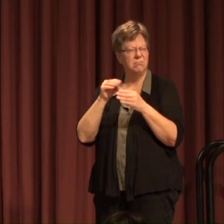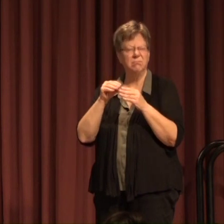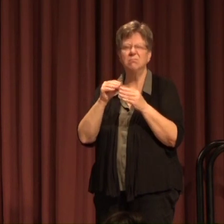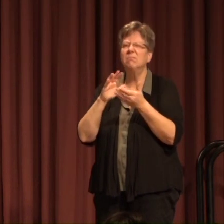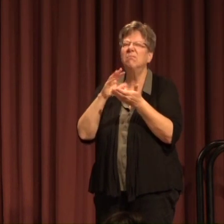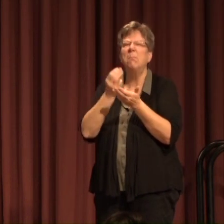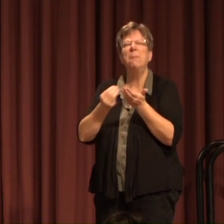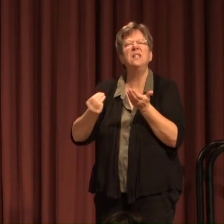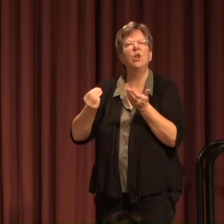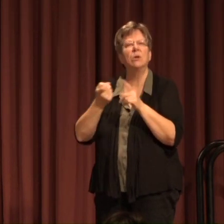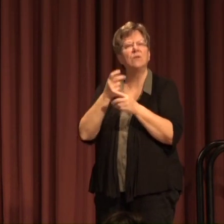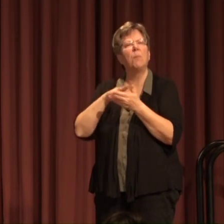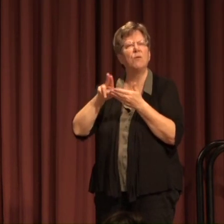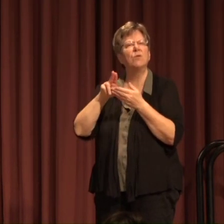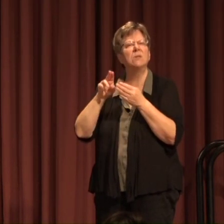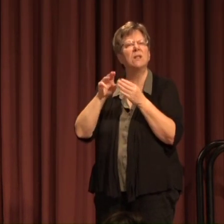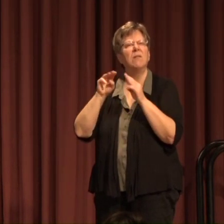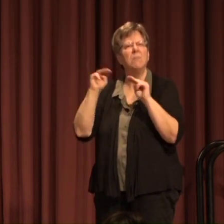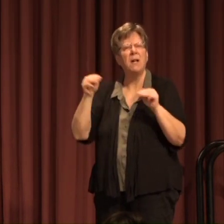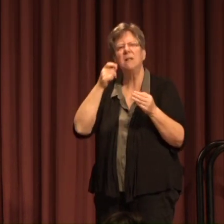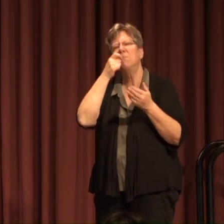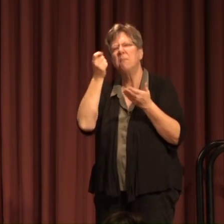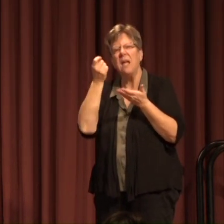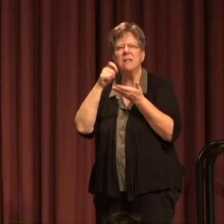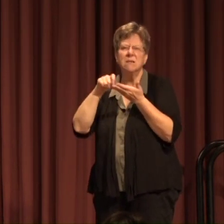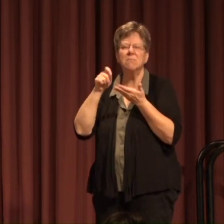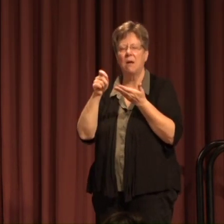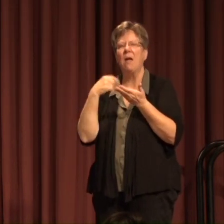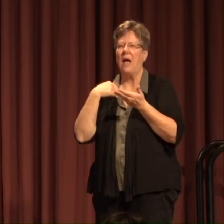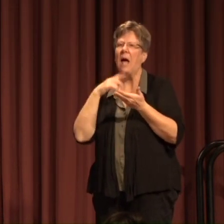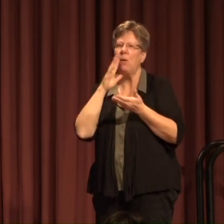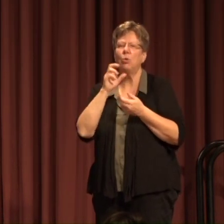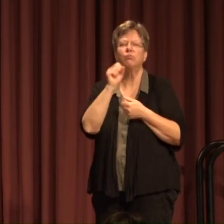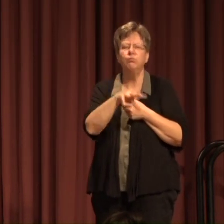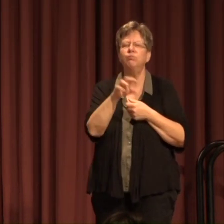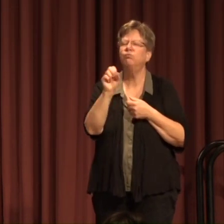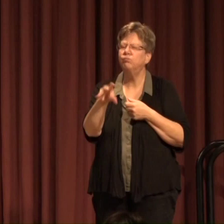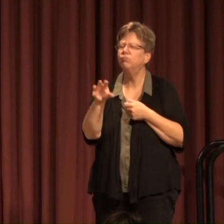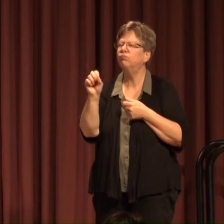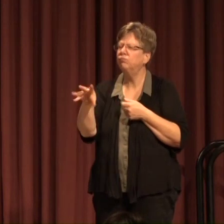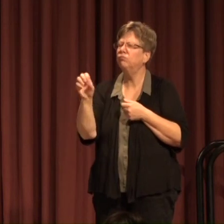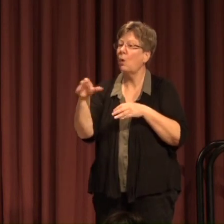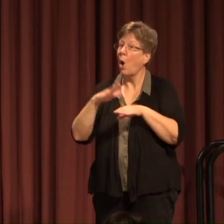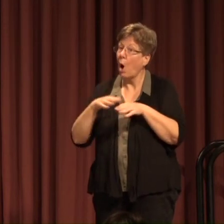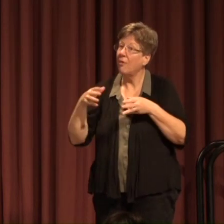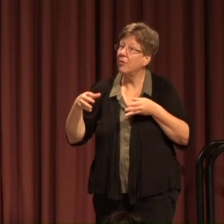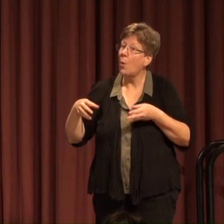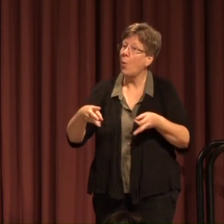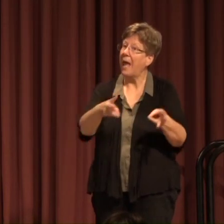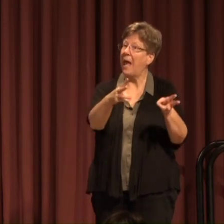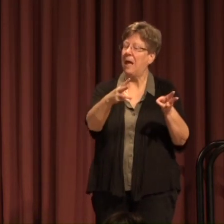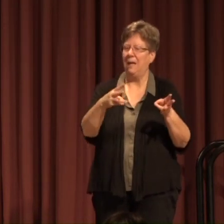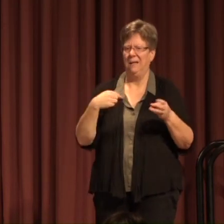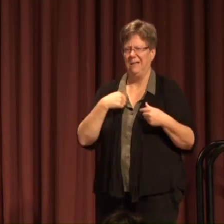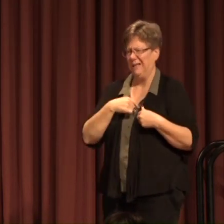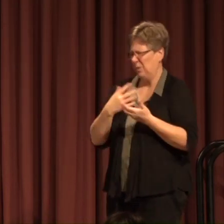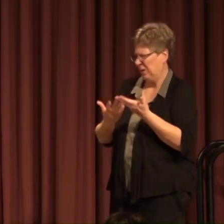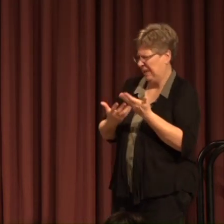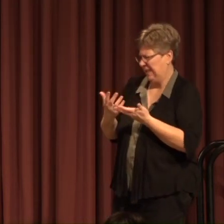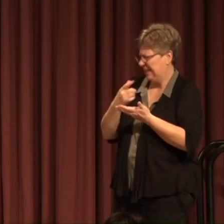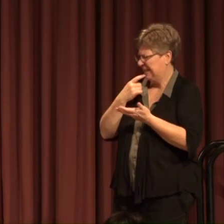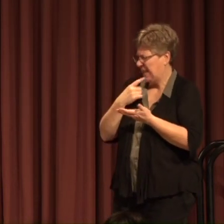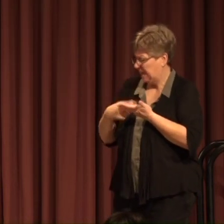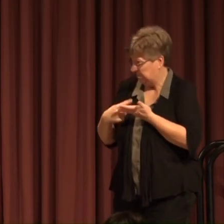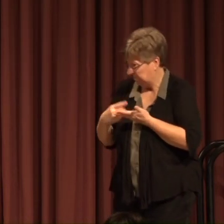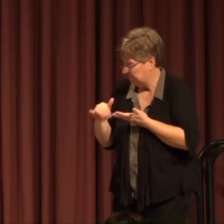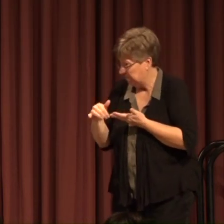Things from the University of Montana And Drop them along the way And we said Well, you know How productive could